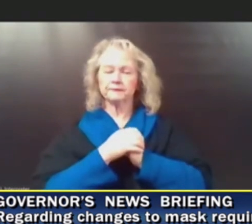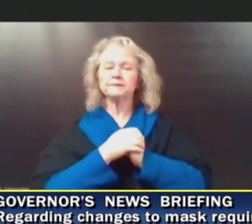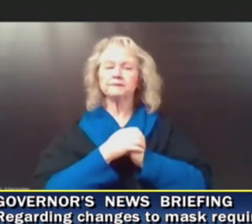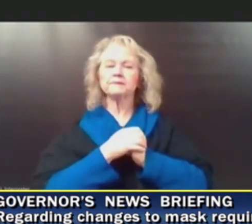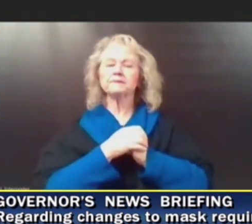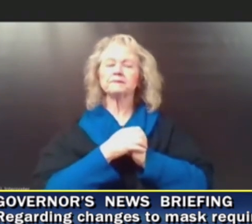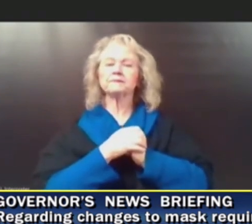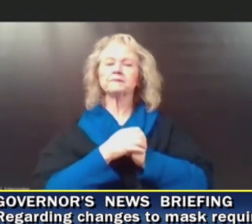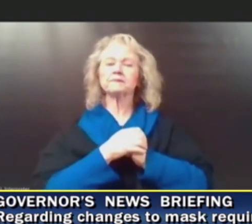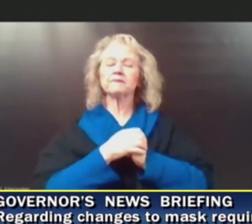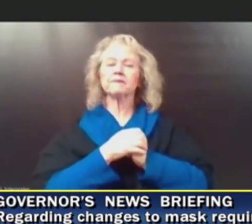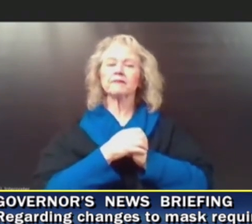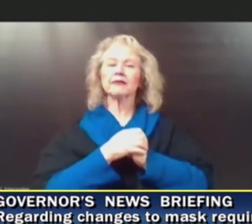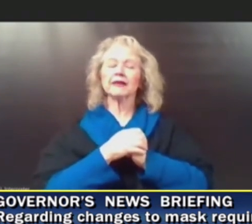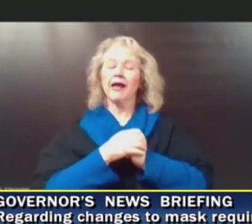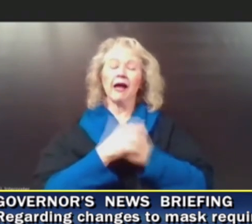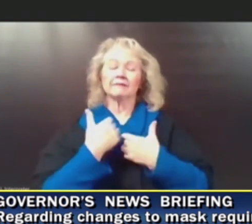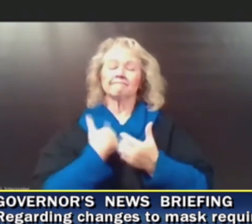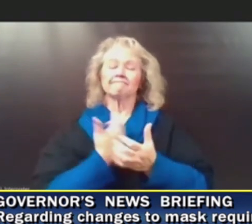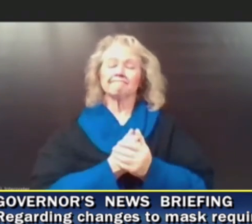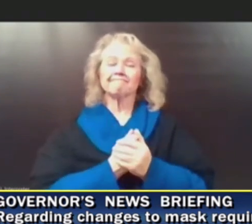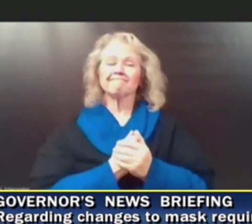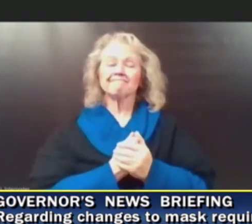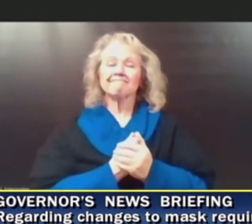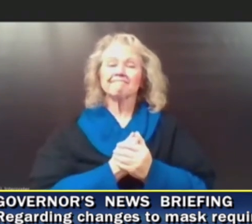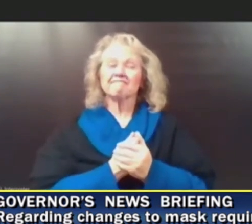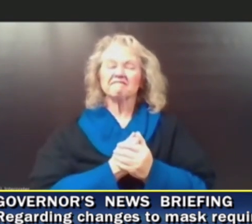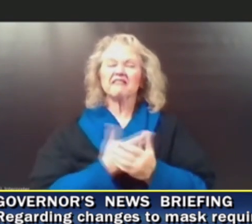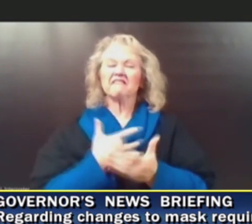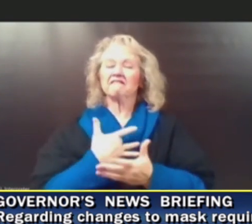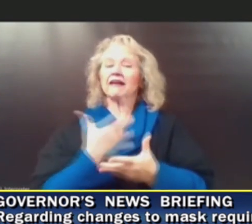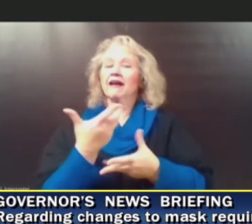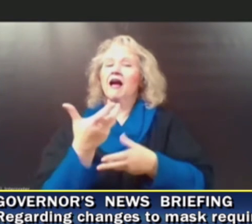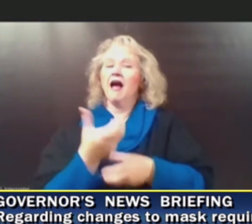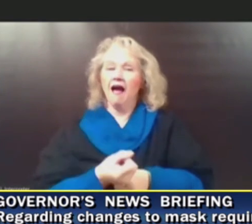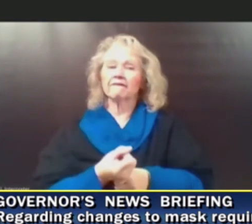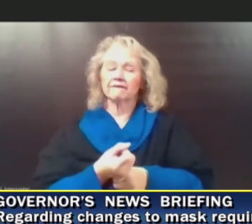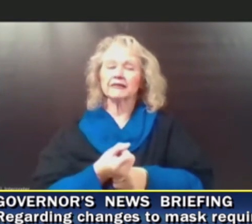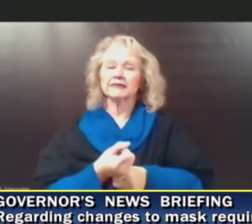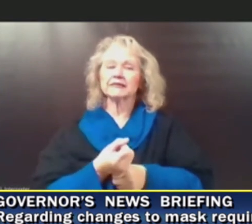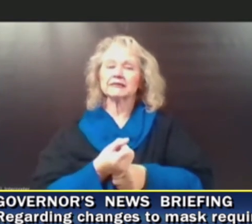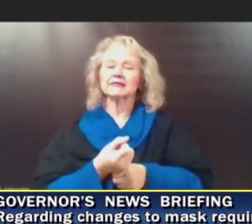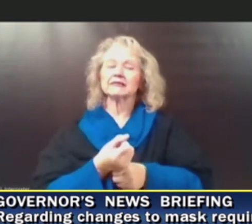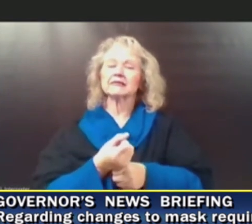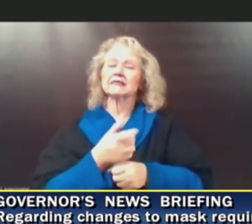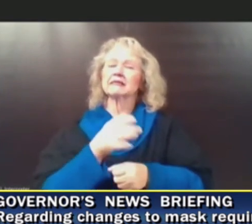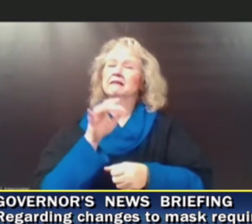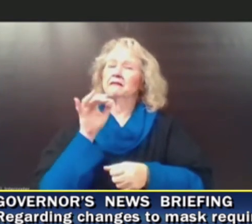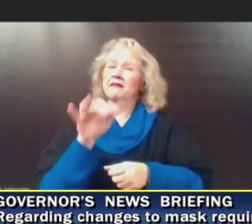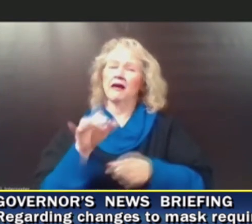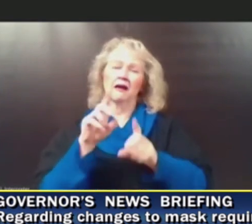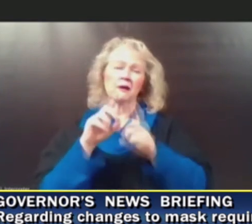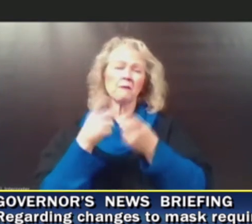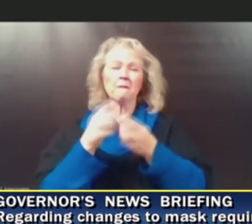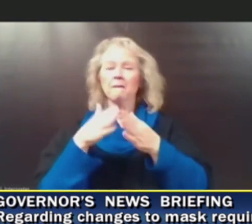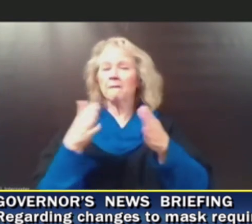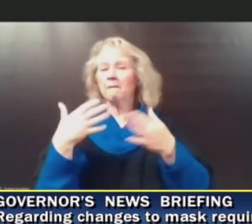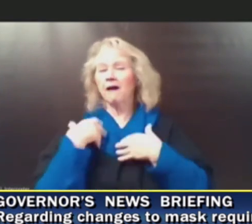And I am just confident in the leadership that the Department of Public Health has provided